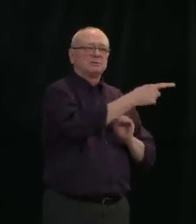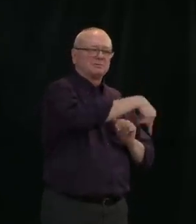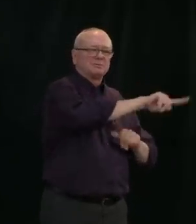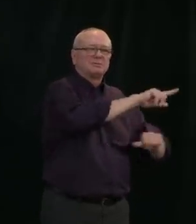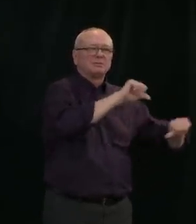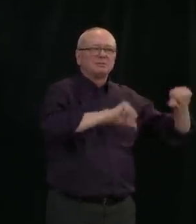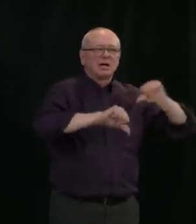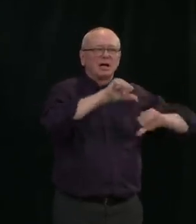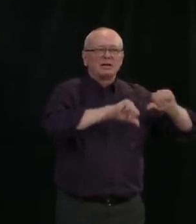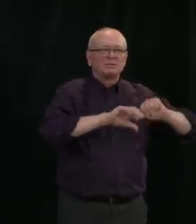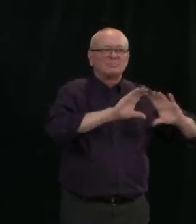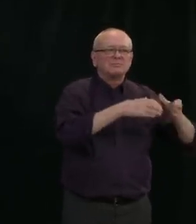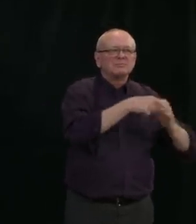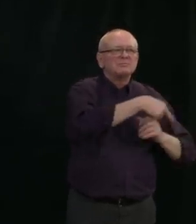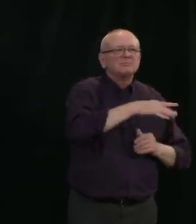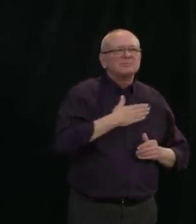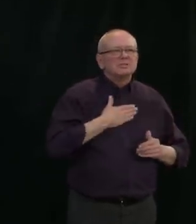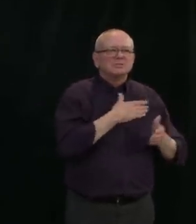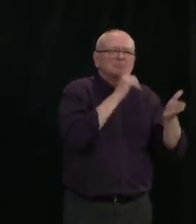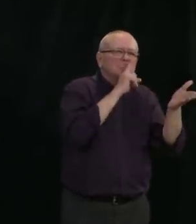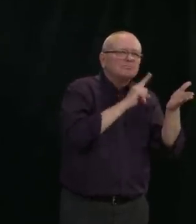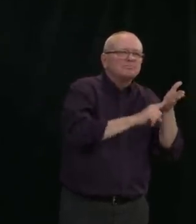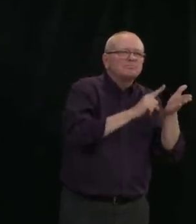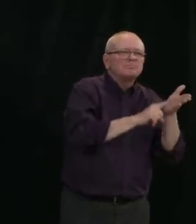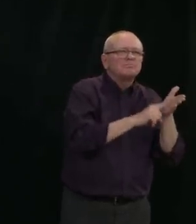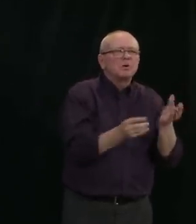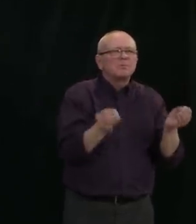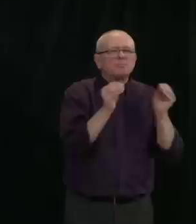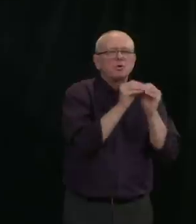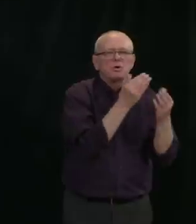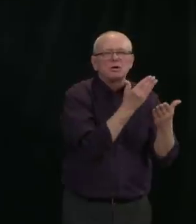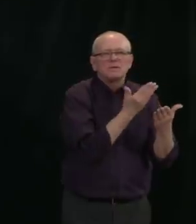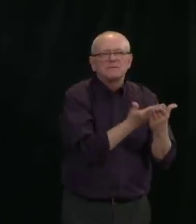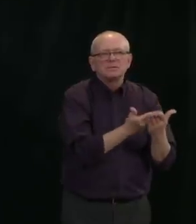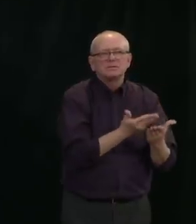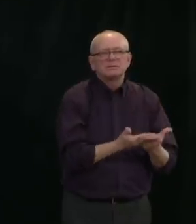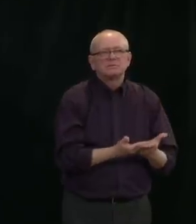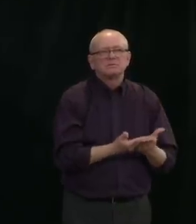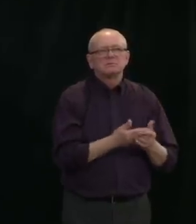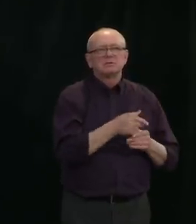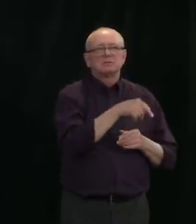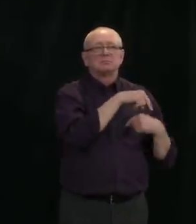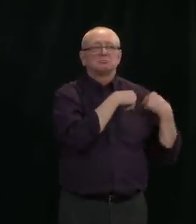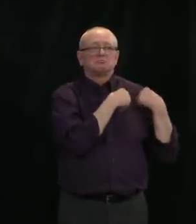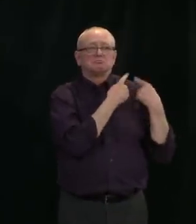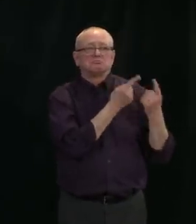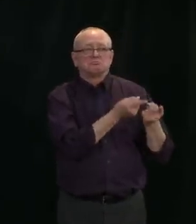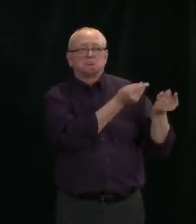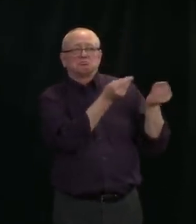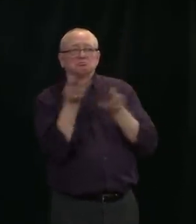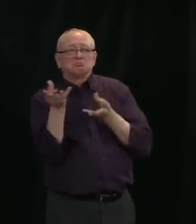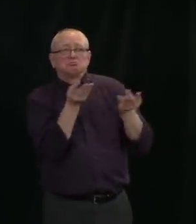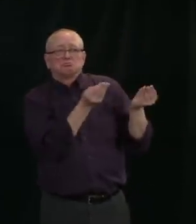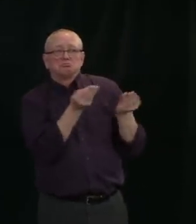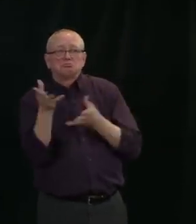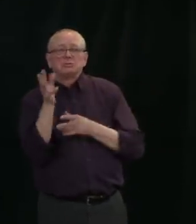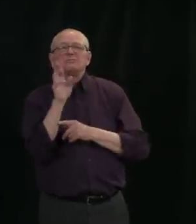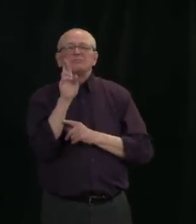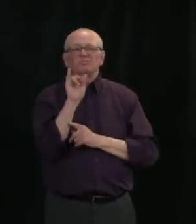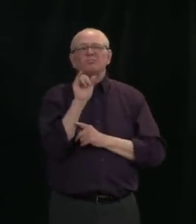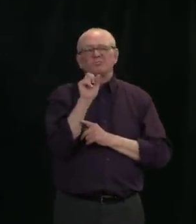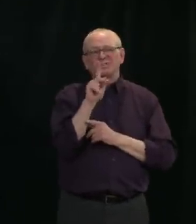But that is what the current state of evidence that's been reported to me is, that there could be some risks with cloth masks.